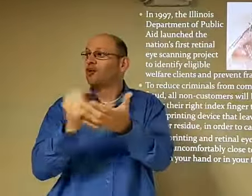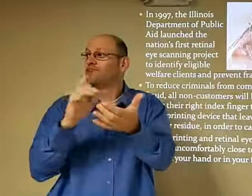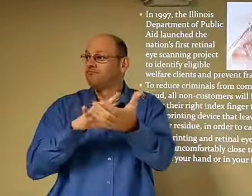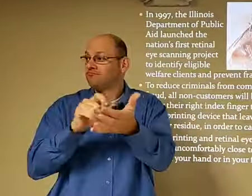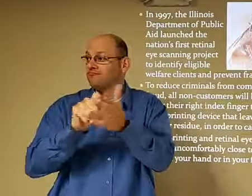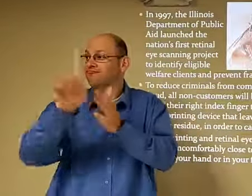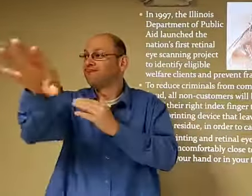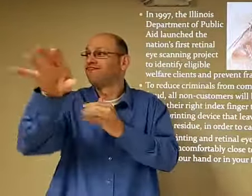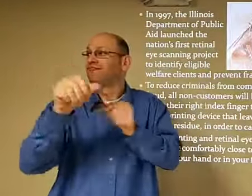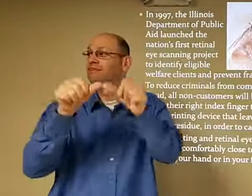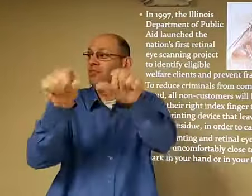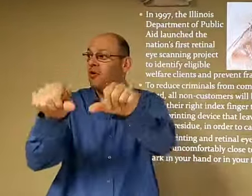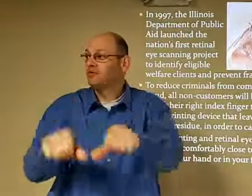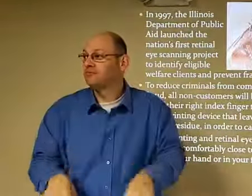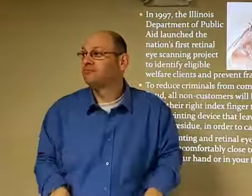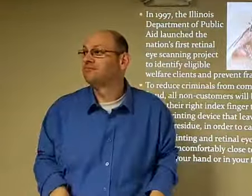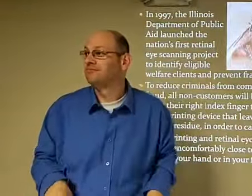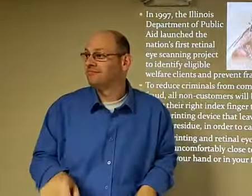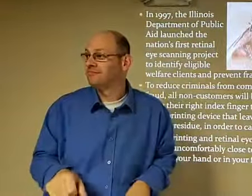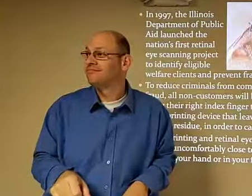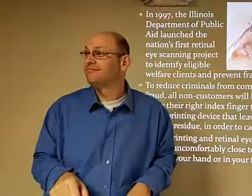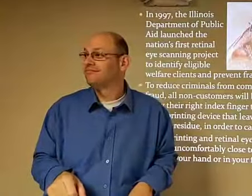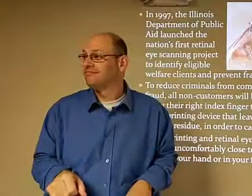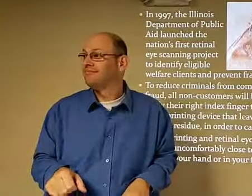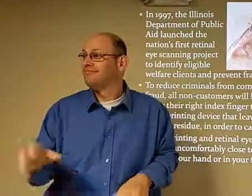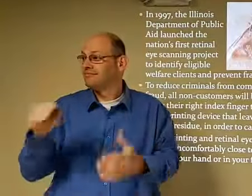and it automatically input your information.